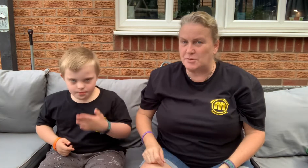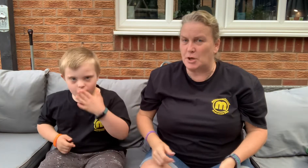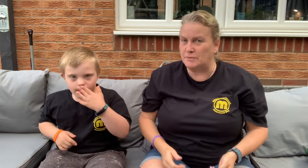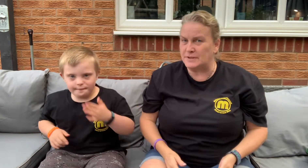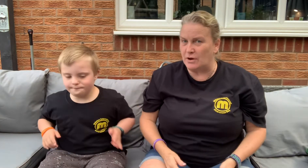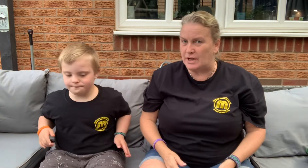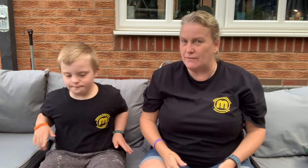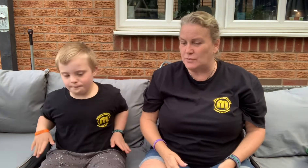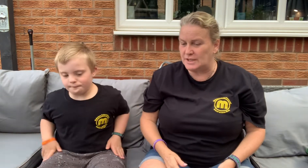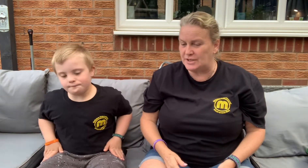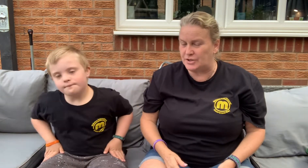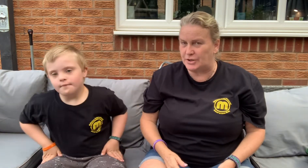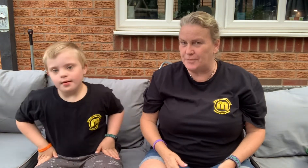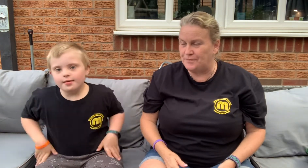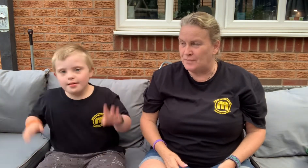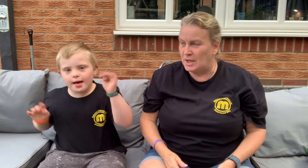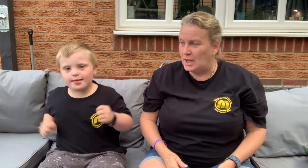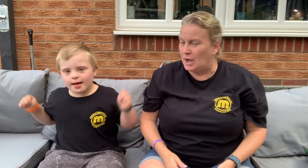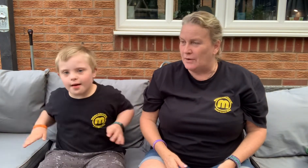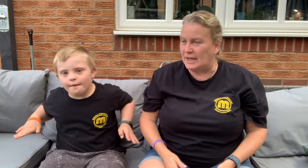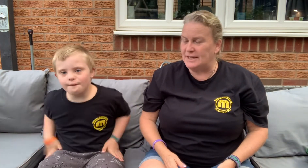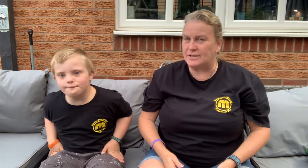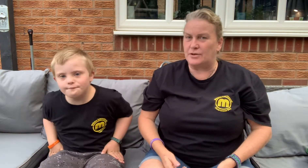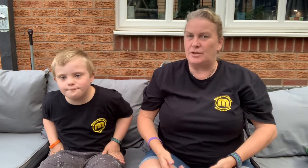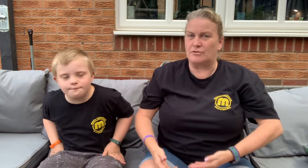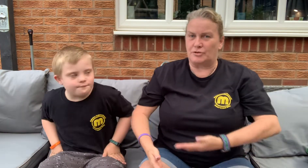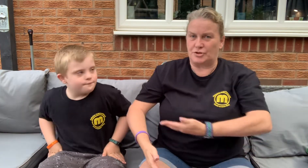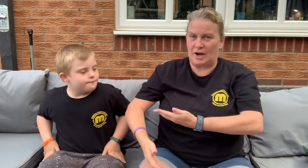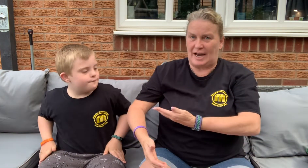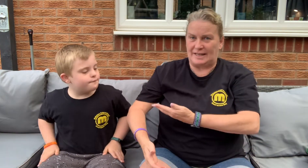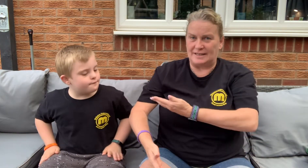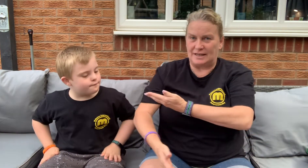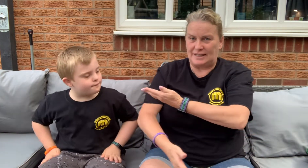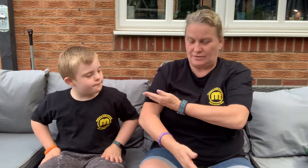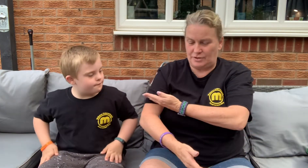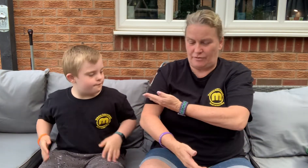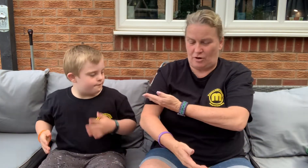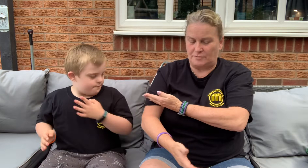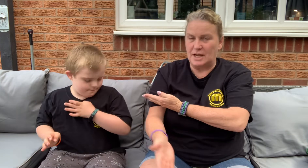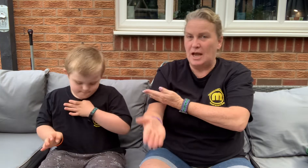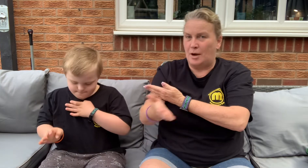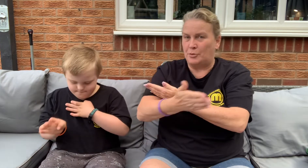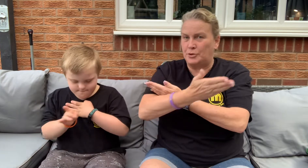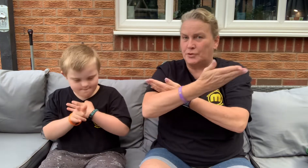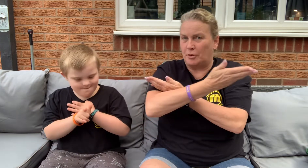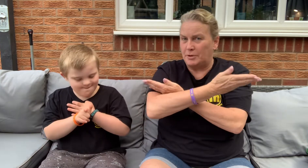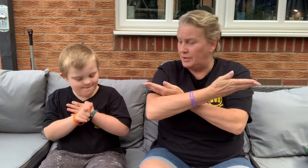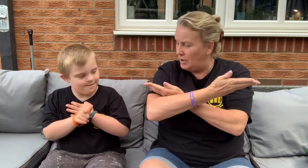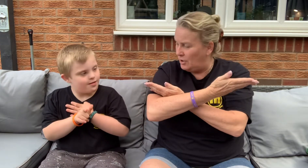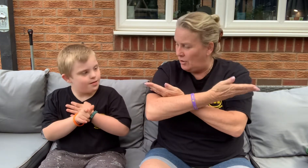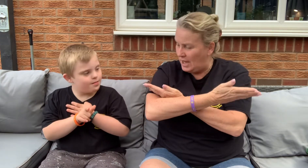show them the sign for a T-shirt. Yes. Okay. Okay. you cross your hands, like this, on your arms and put your dominant hand